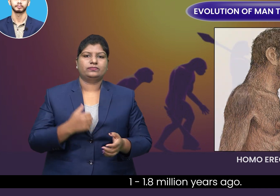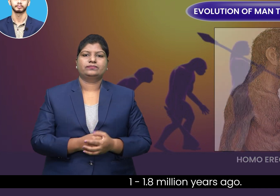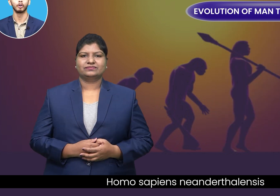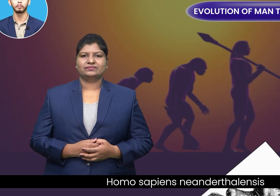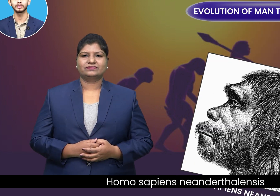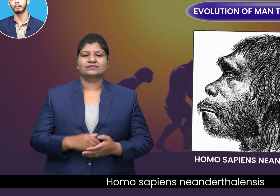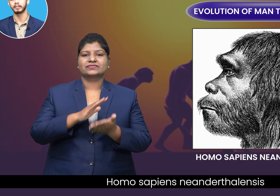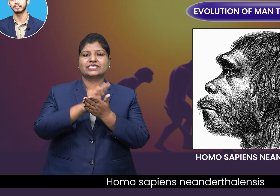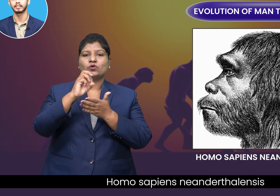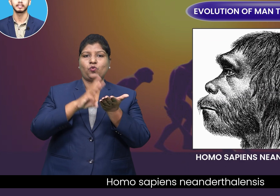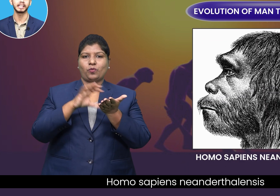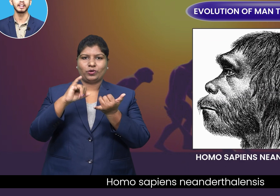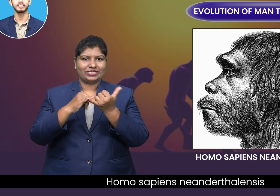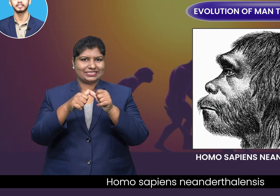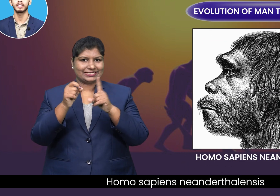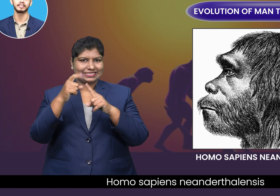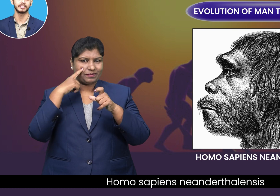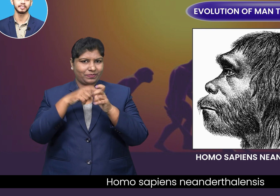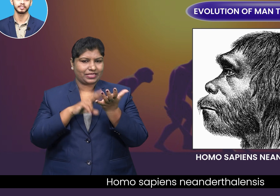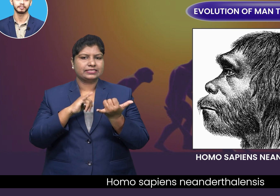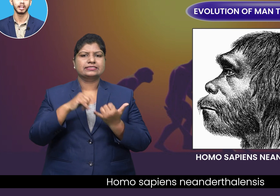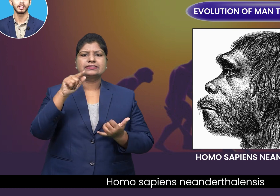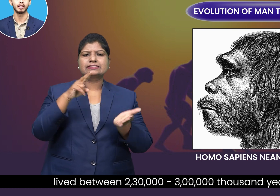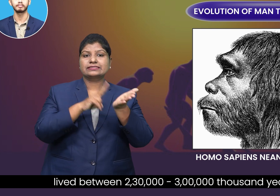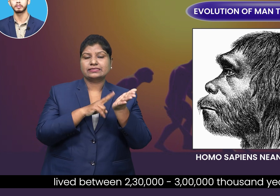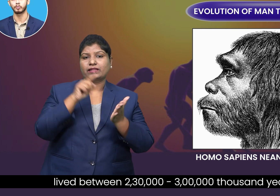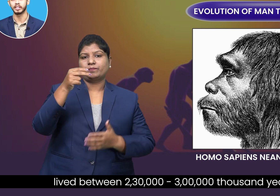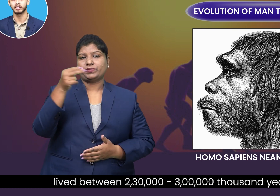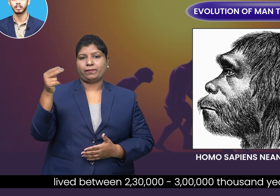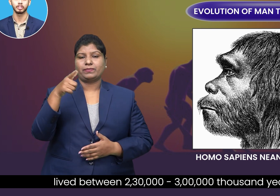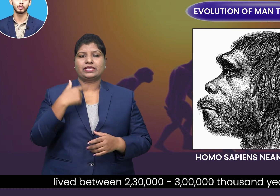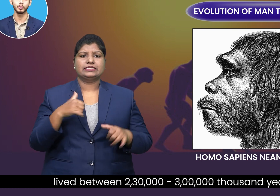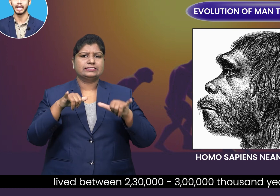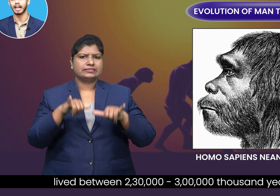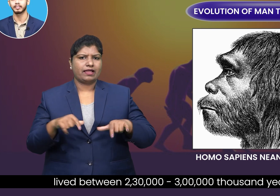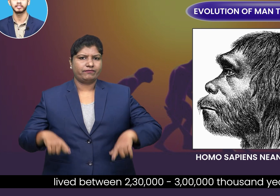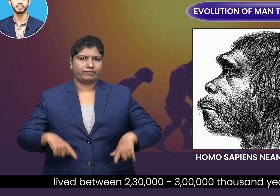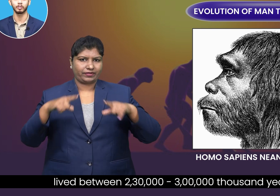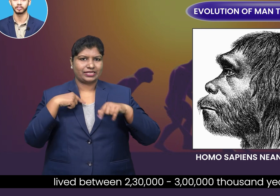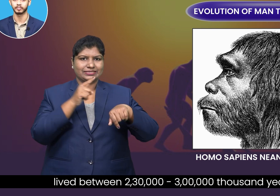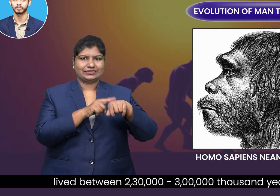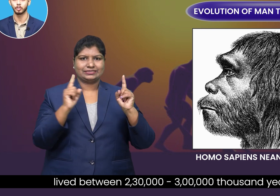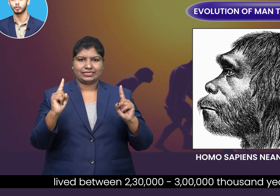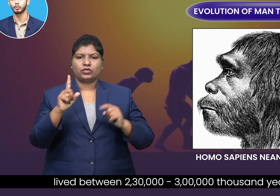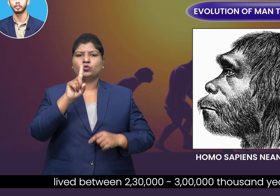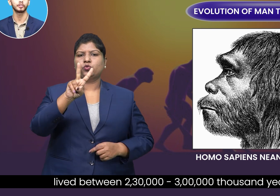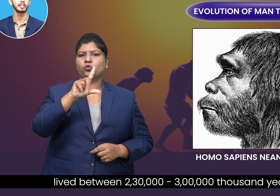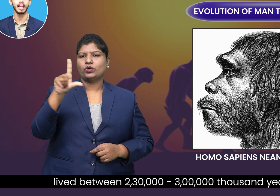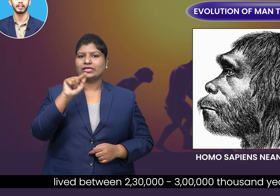Homo sapiens neanderthalensis lived between 2,30,000 to 3,000